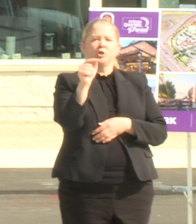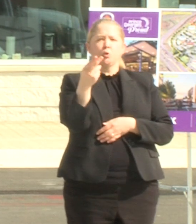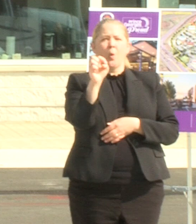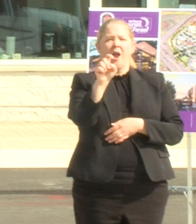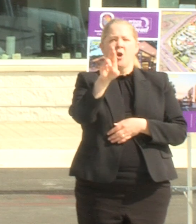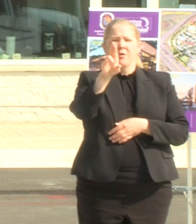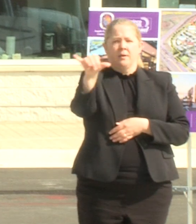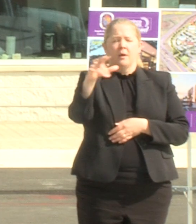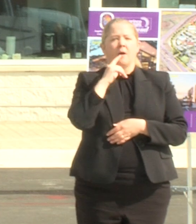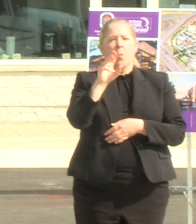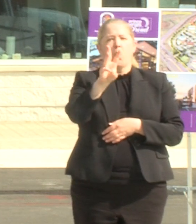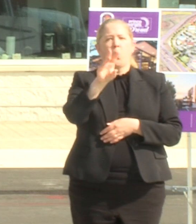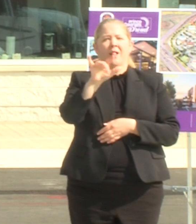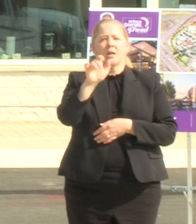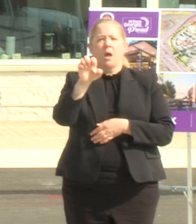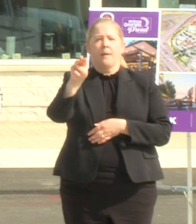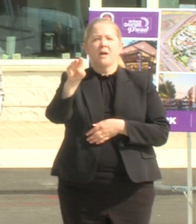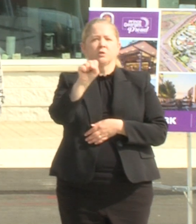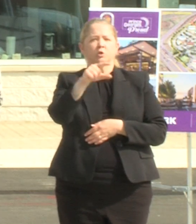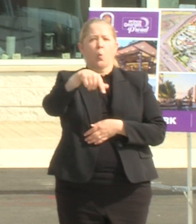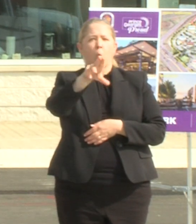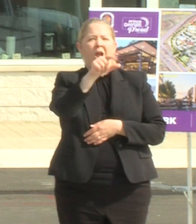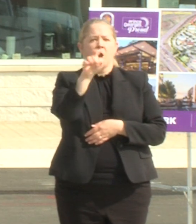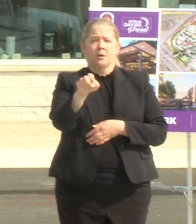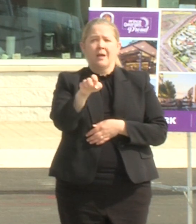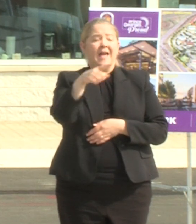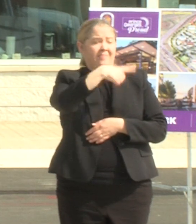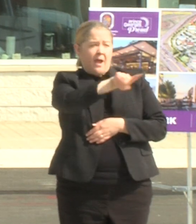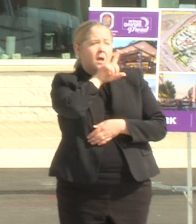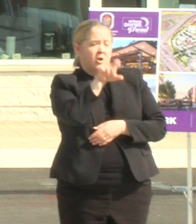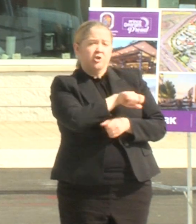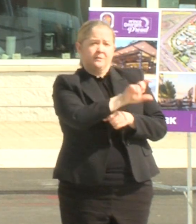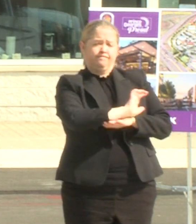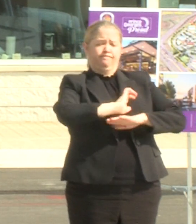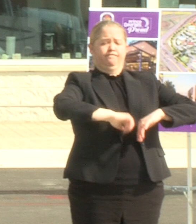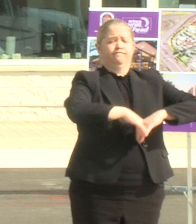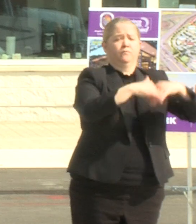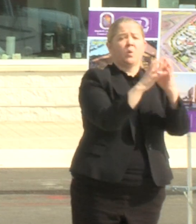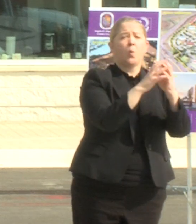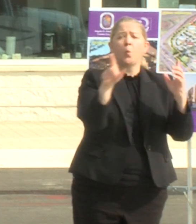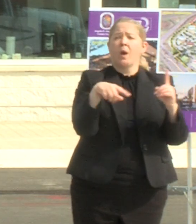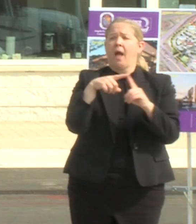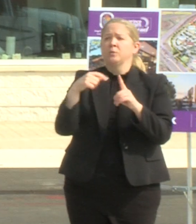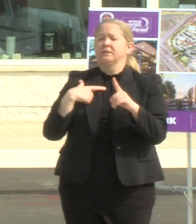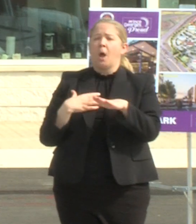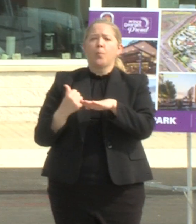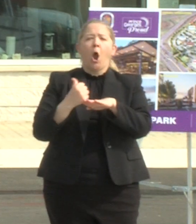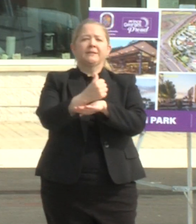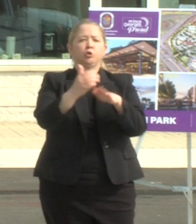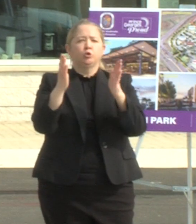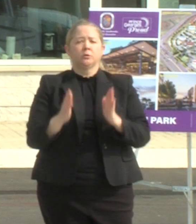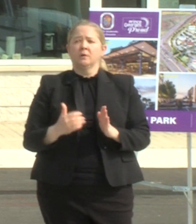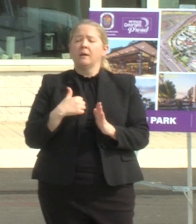wanted to share with you and to really acknowledge and thank the church they got this project going when i was a prosecutor bishop macklin came to